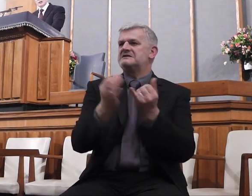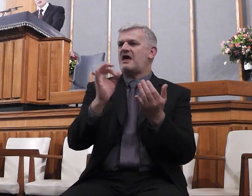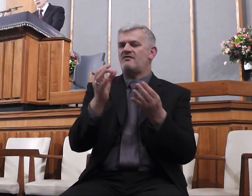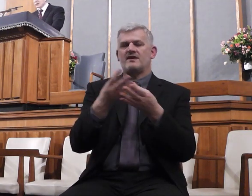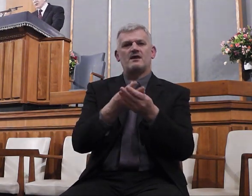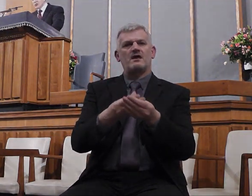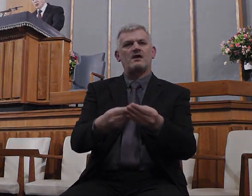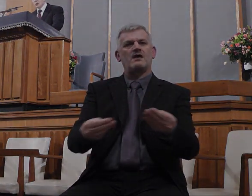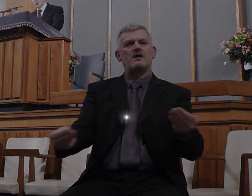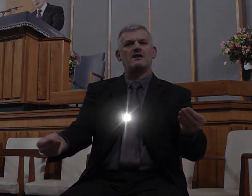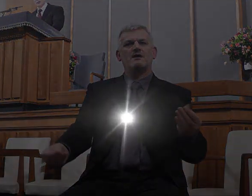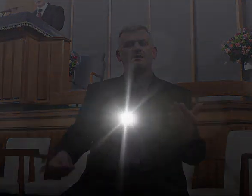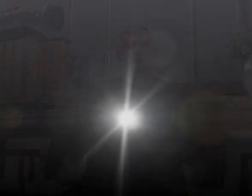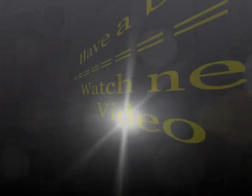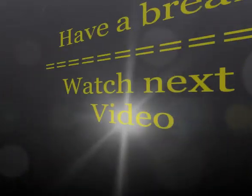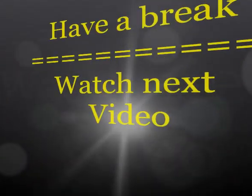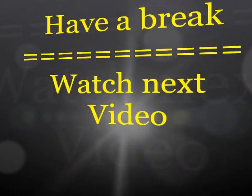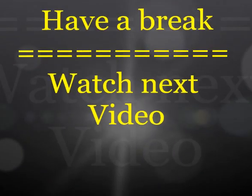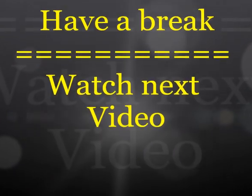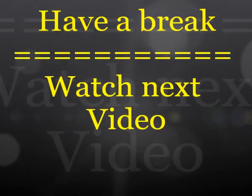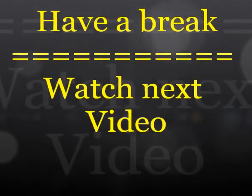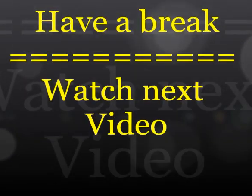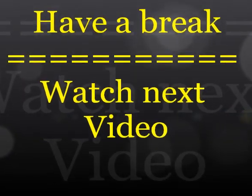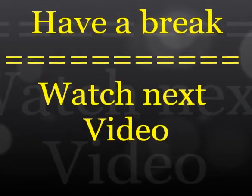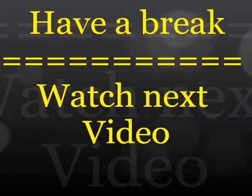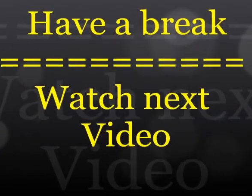like no other literature. Thank you.